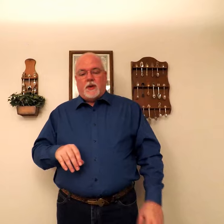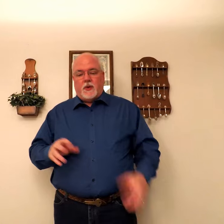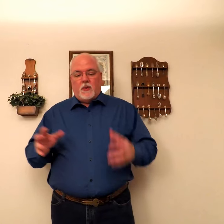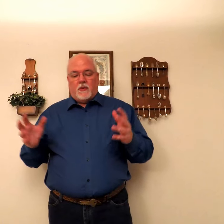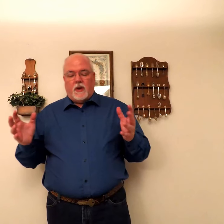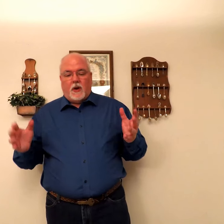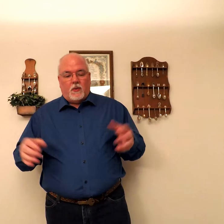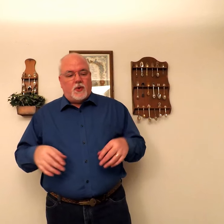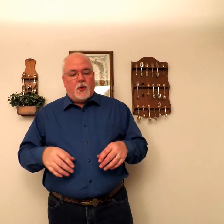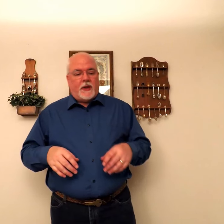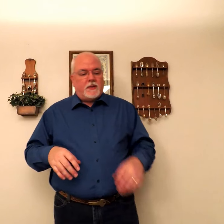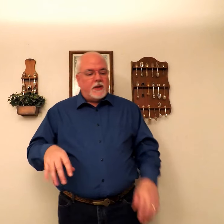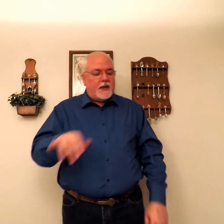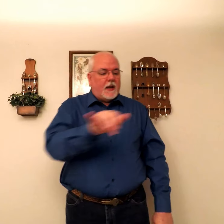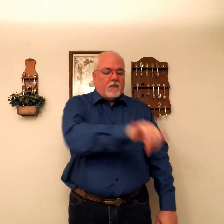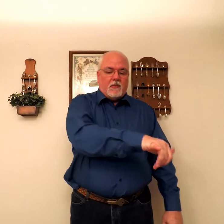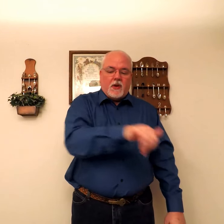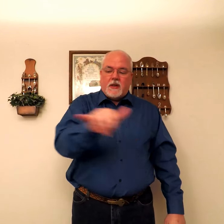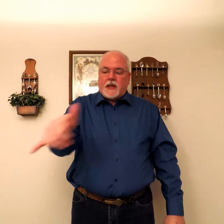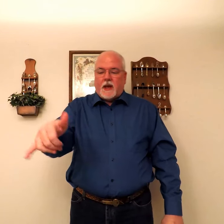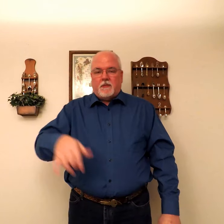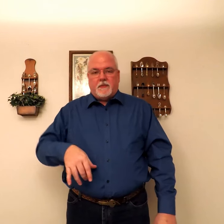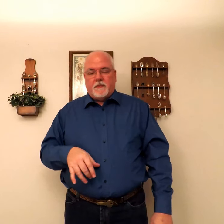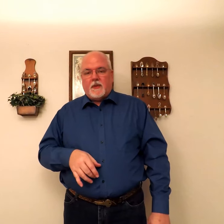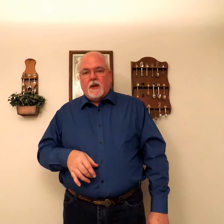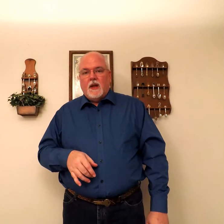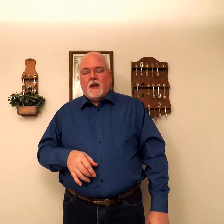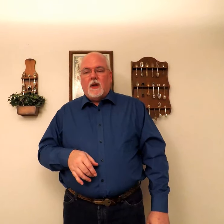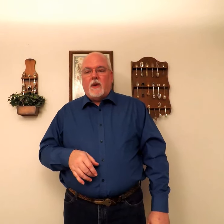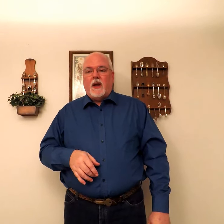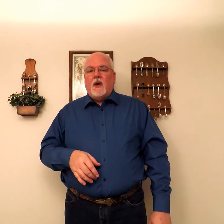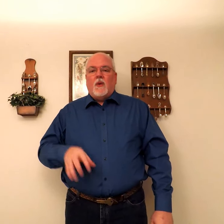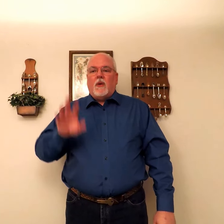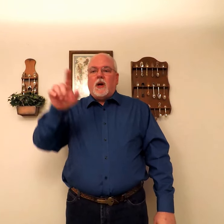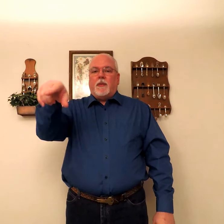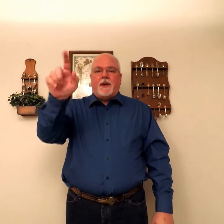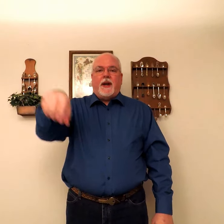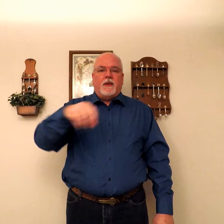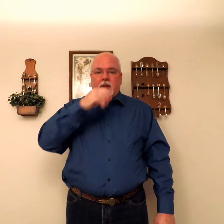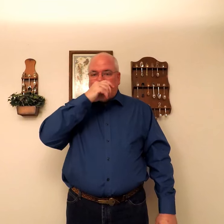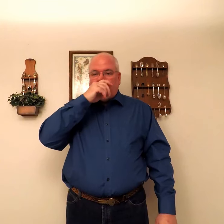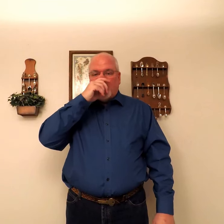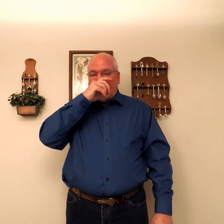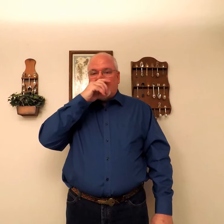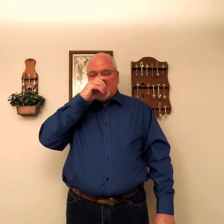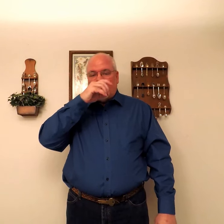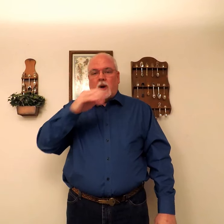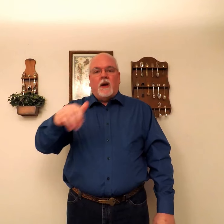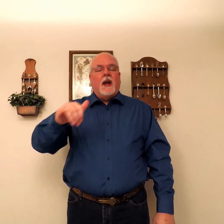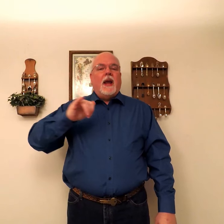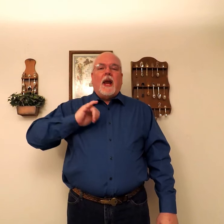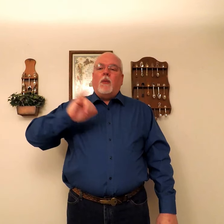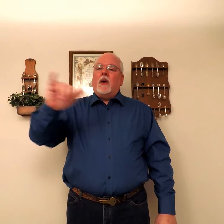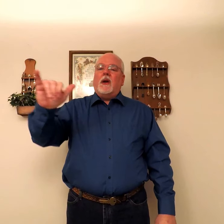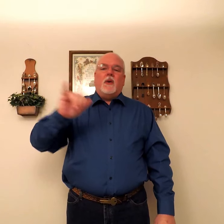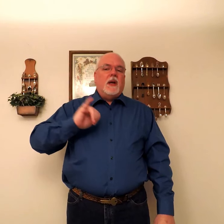to do, you know, two things are the same, they're the same. Okay? We're going to pretend there's a deer over there somewhere, and we're going to go